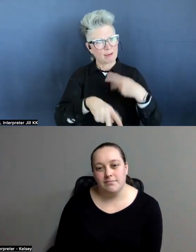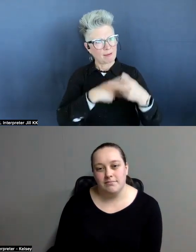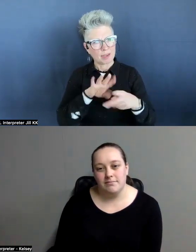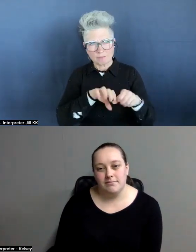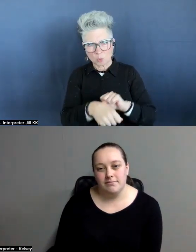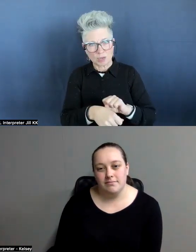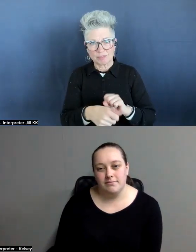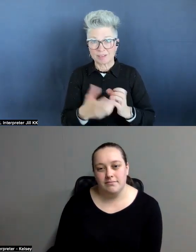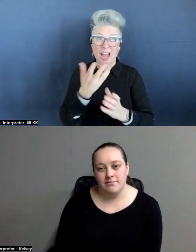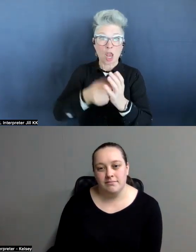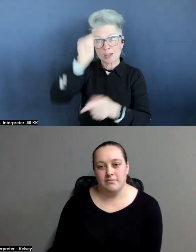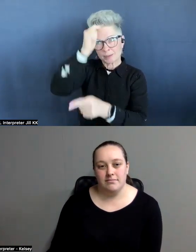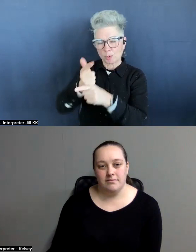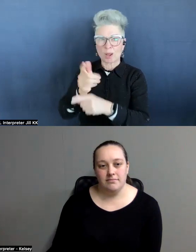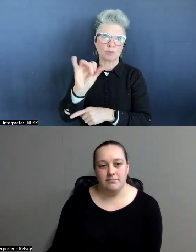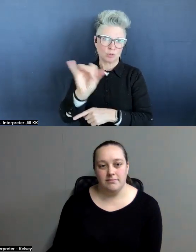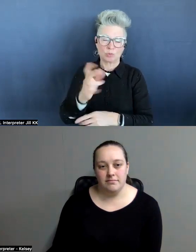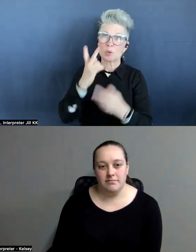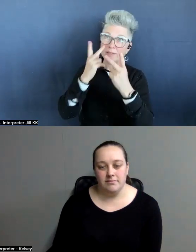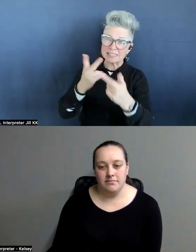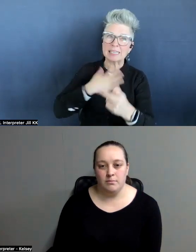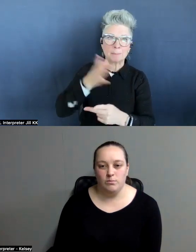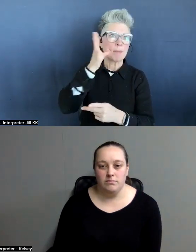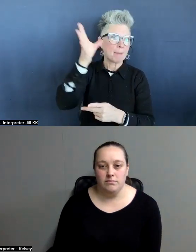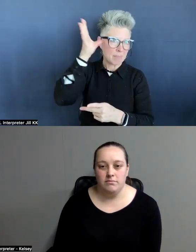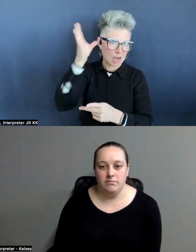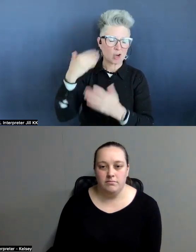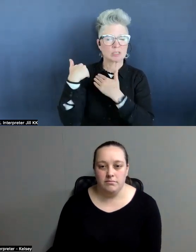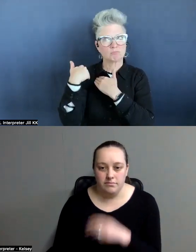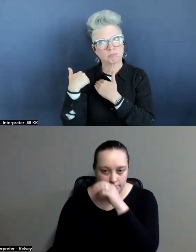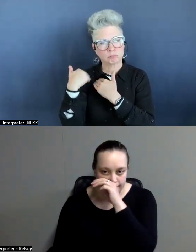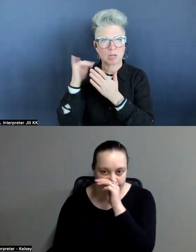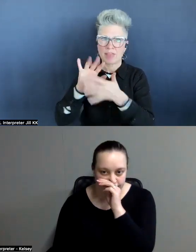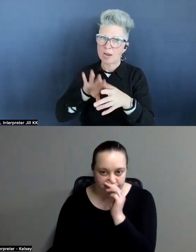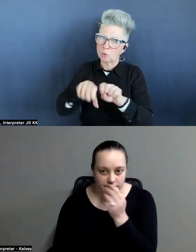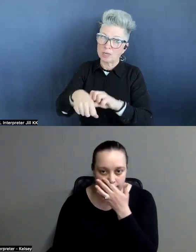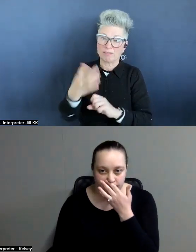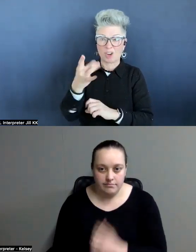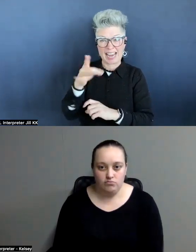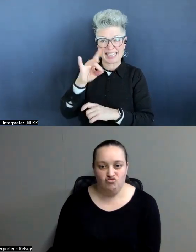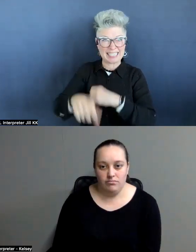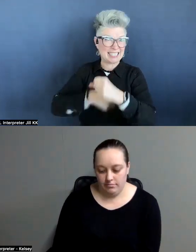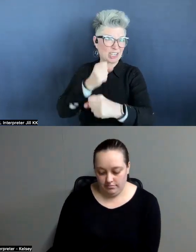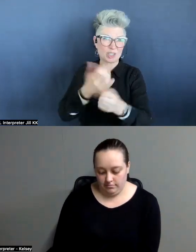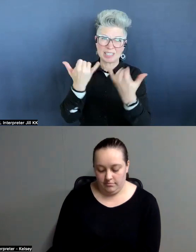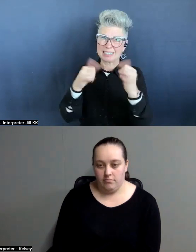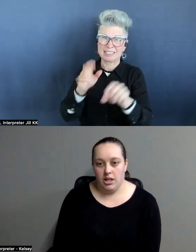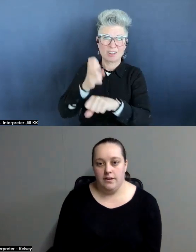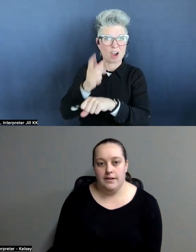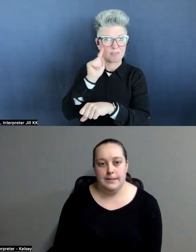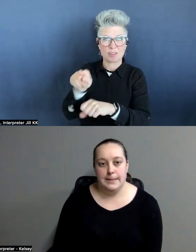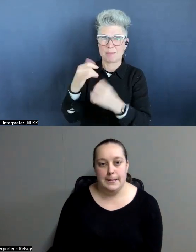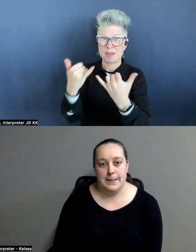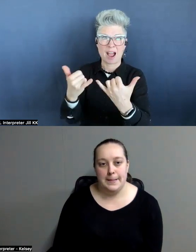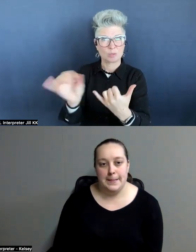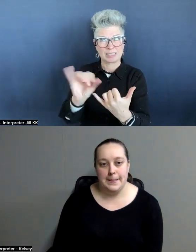and I lost a brother. So I've seen my parents, you know, carry that grief for 18 years now. And it's still just as hard for them now as it was then.